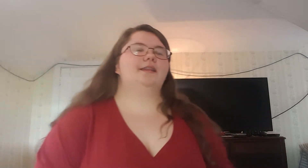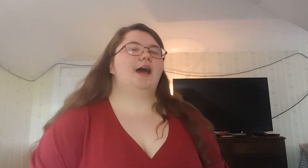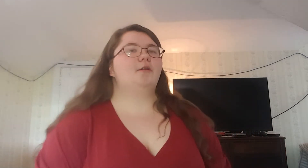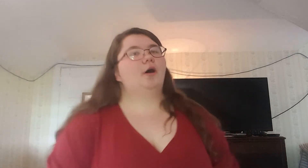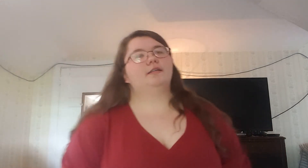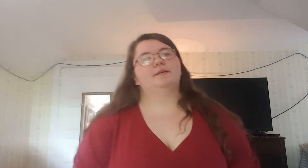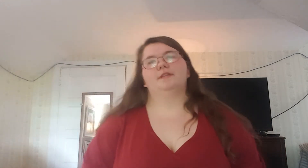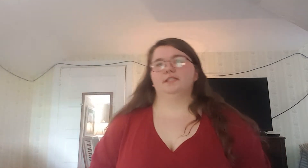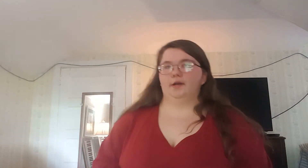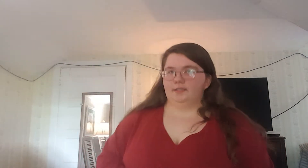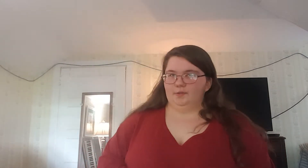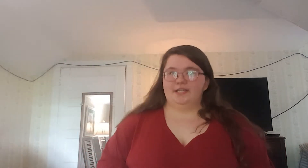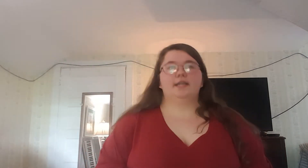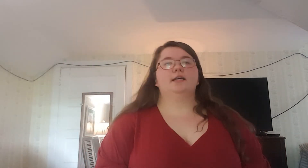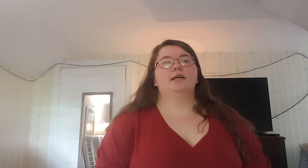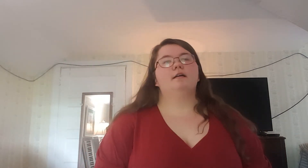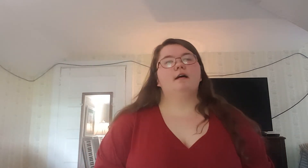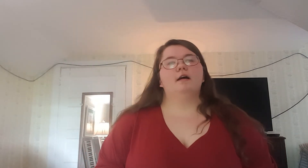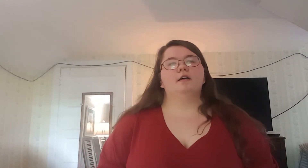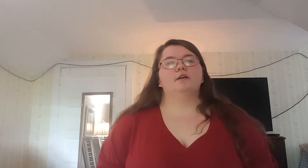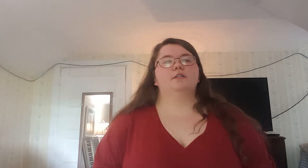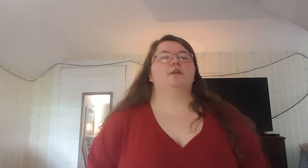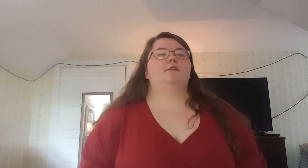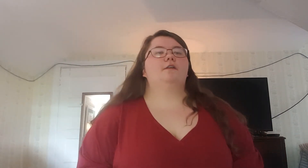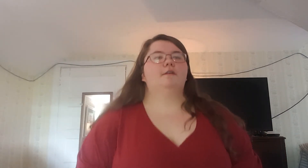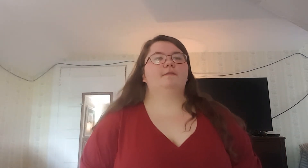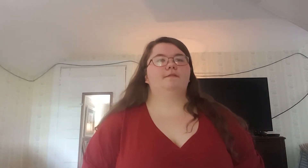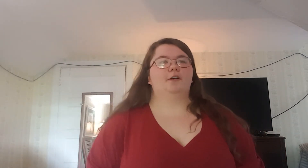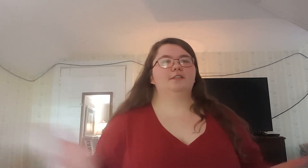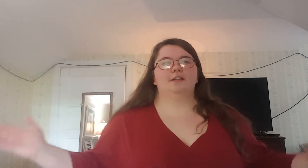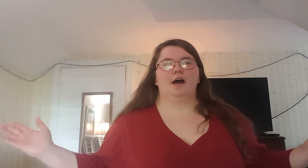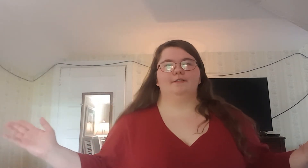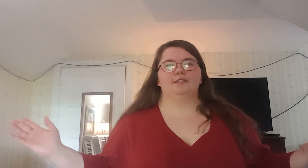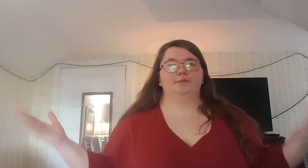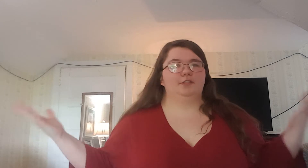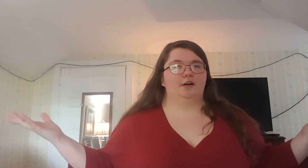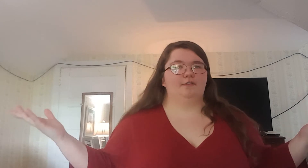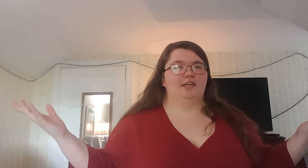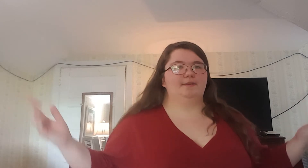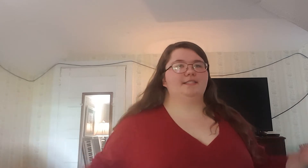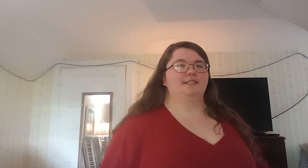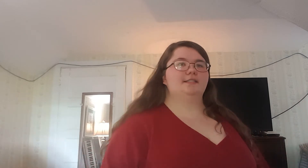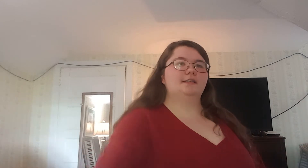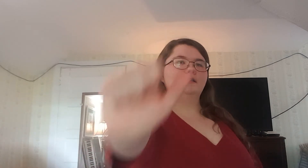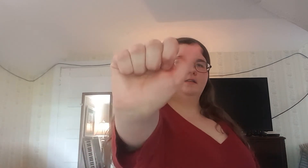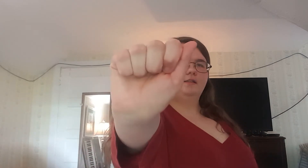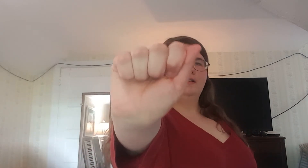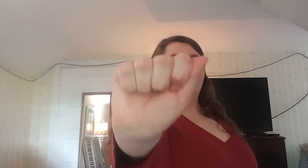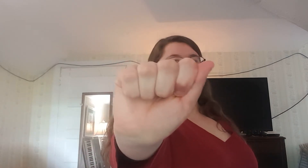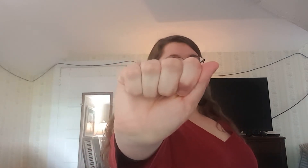how long something's going to take. So first, obviously we start off with the ABCs. A,